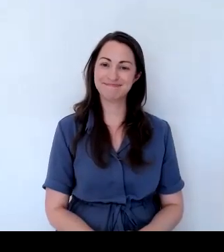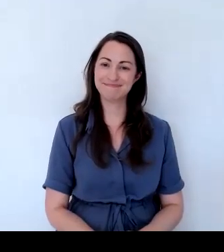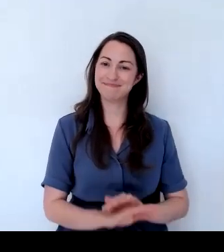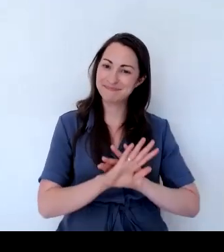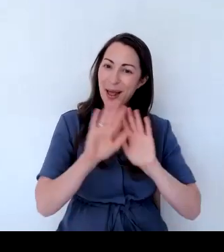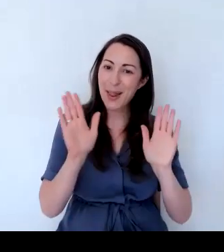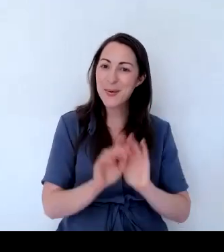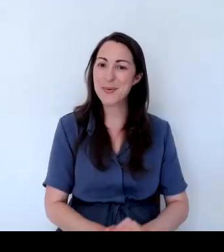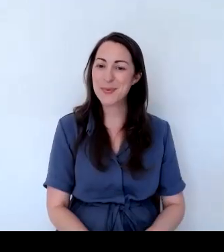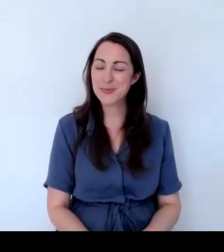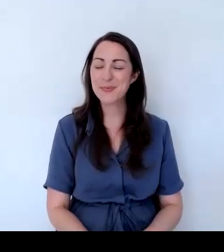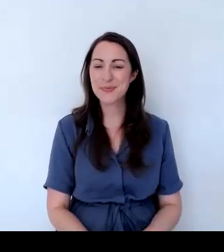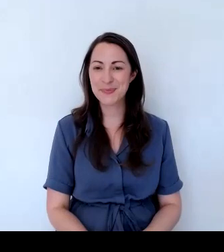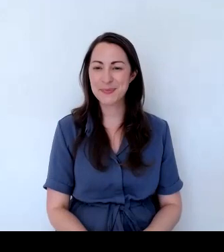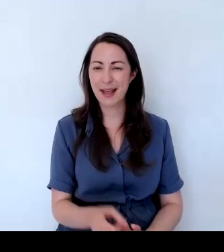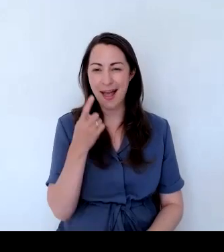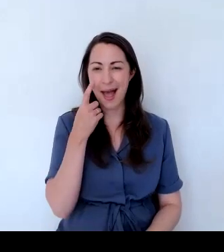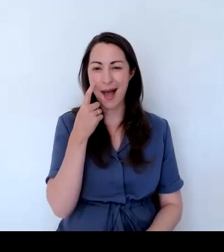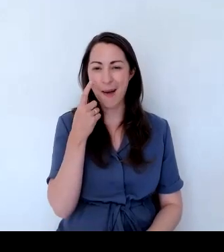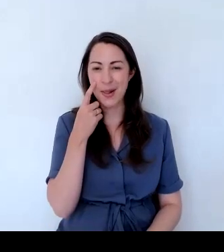Hello. So let's have a look in the chat.